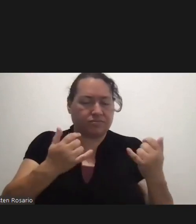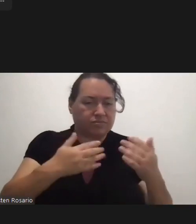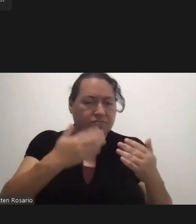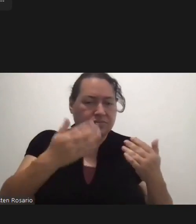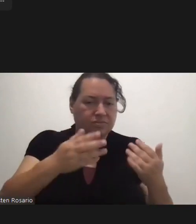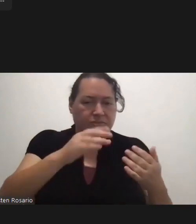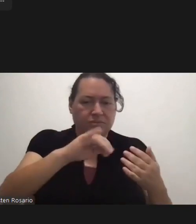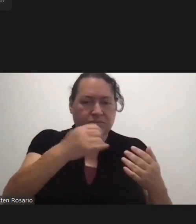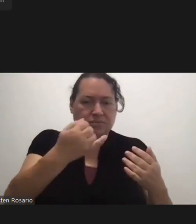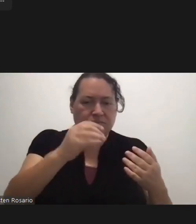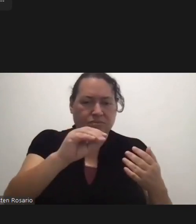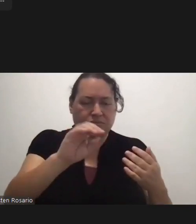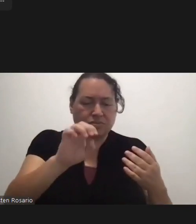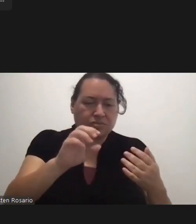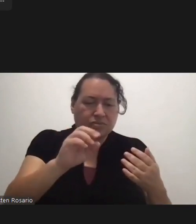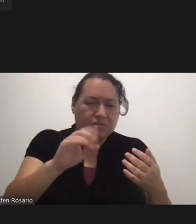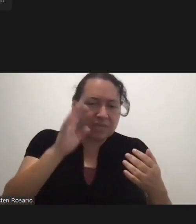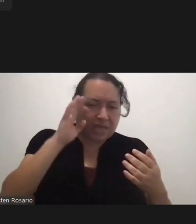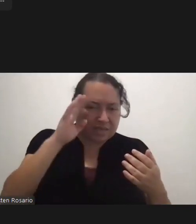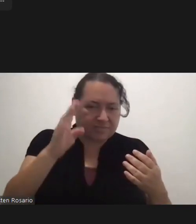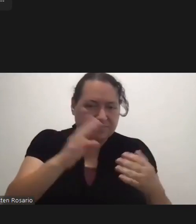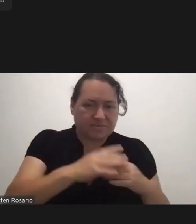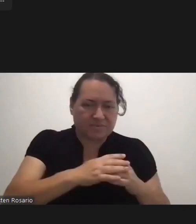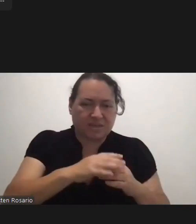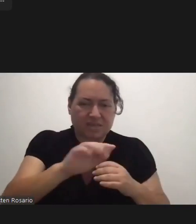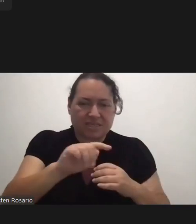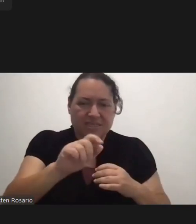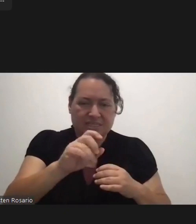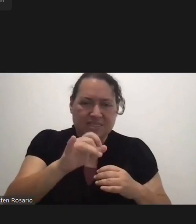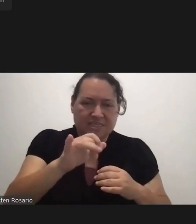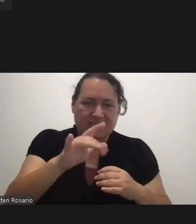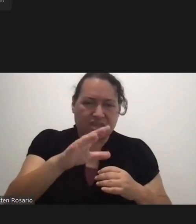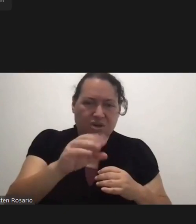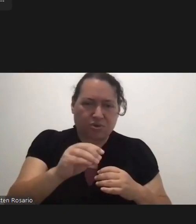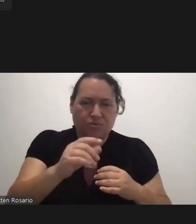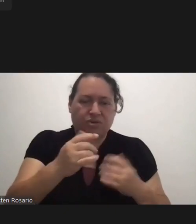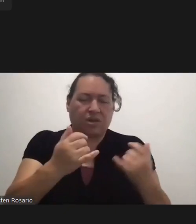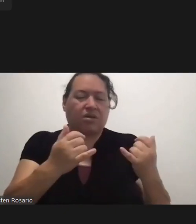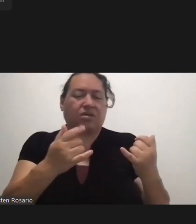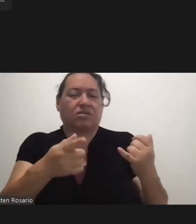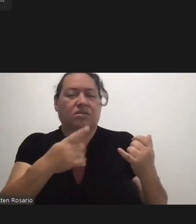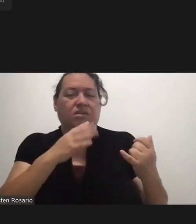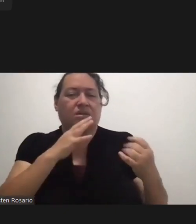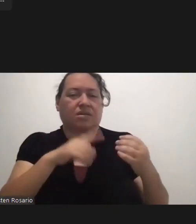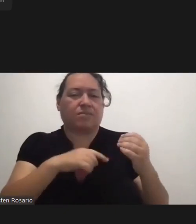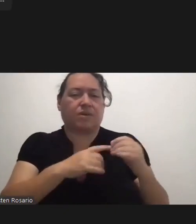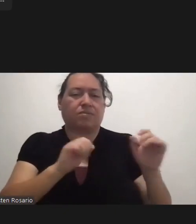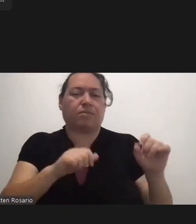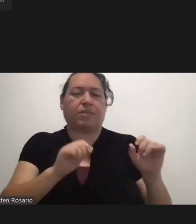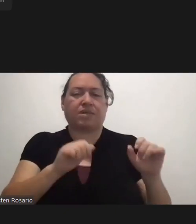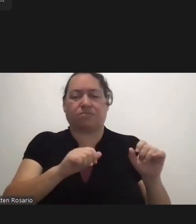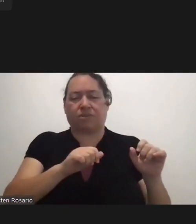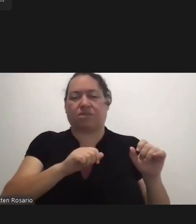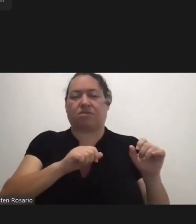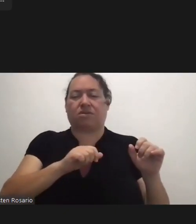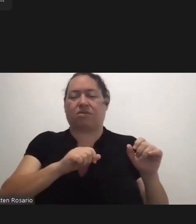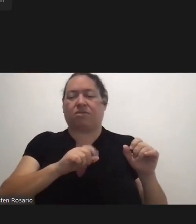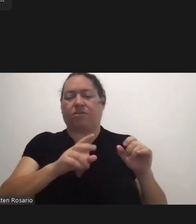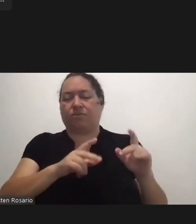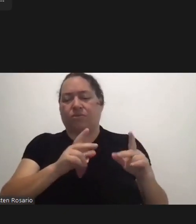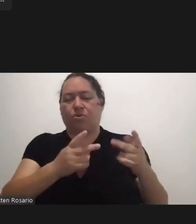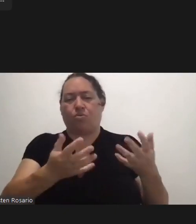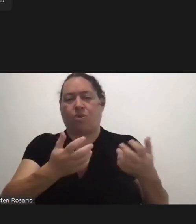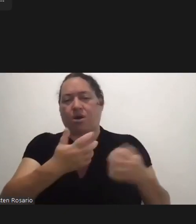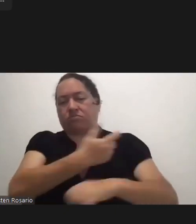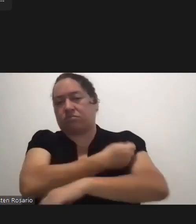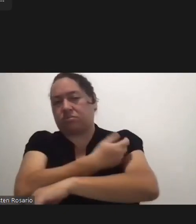Governor Dr. Cabrera Governor You Mentioned Something About You Know The Possibility Of You Know People Want To Get A Vaccine But They Aren't